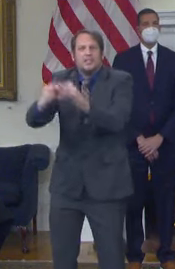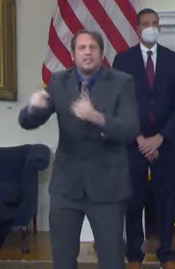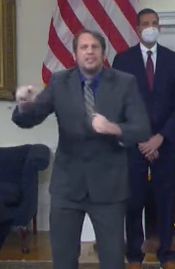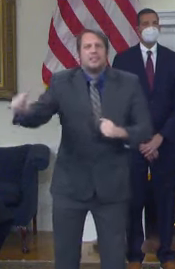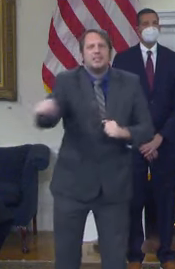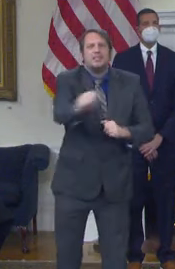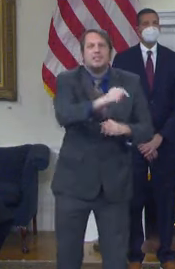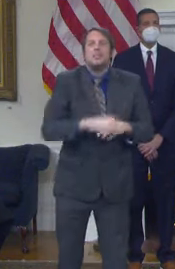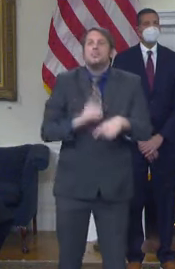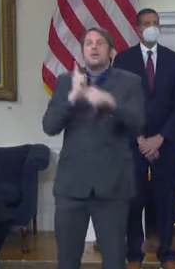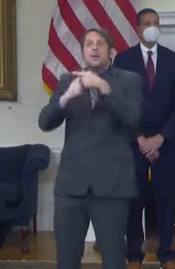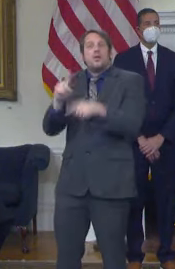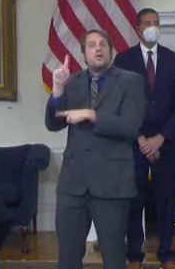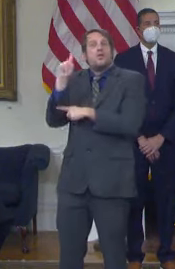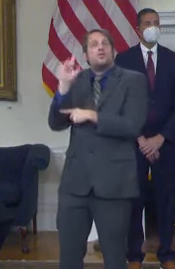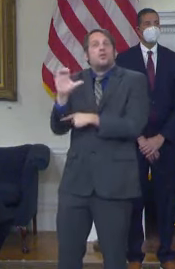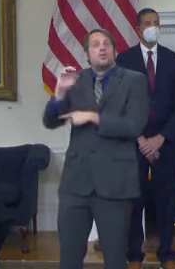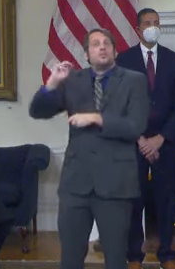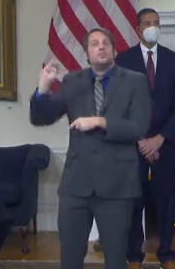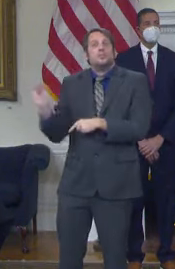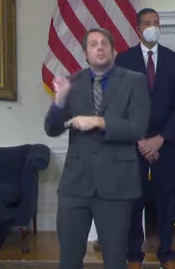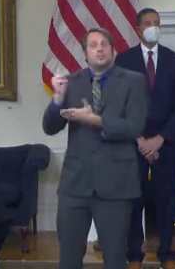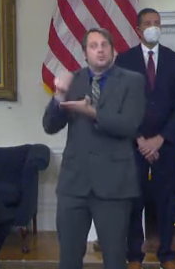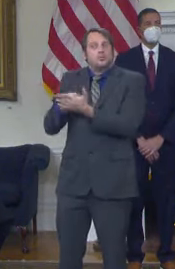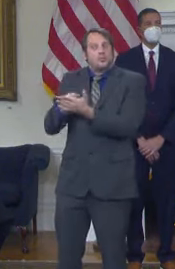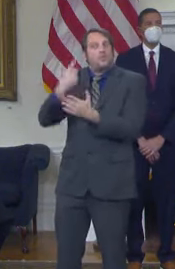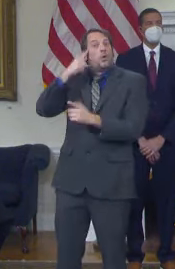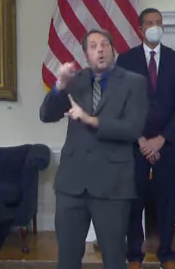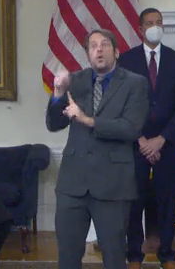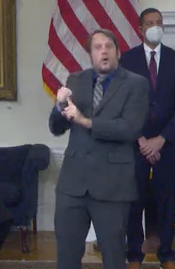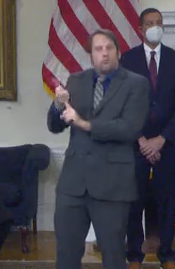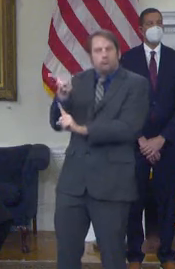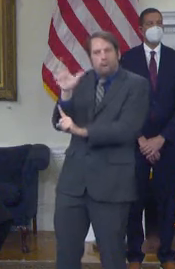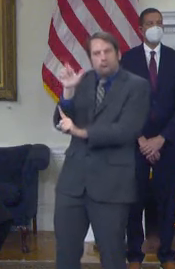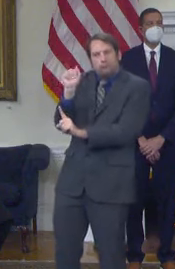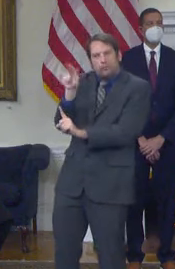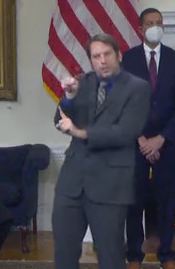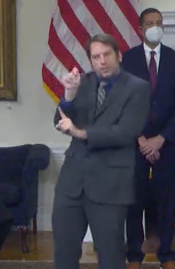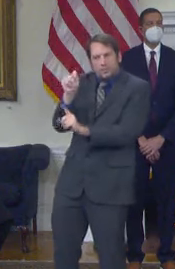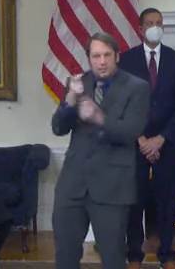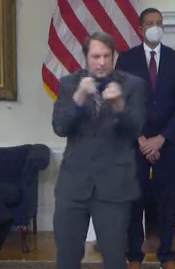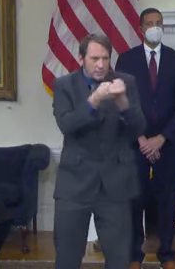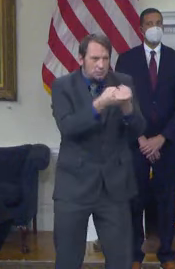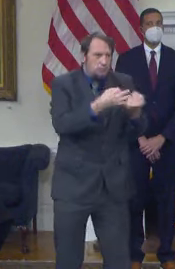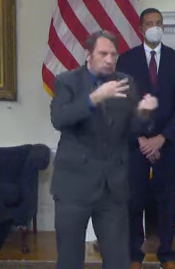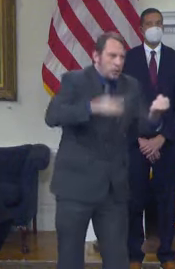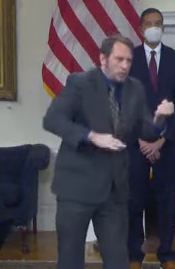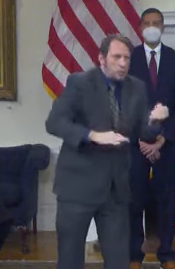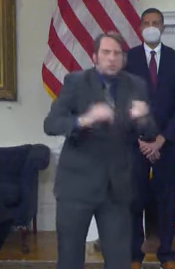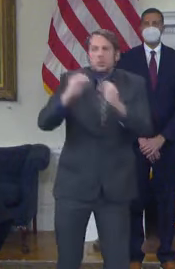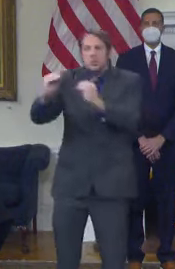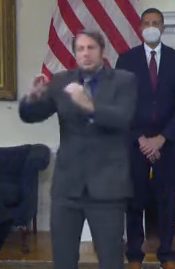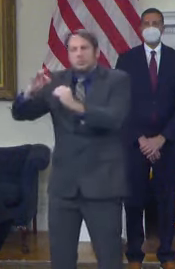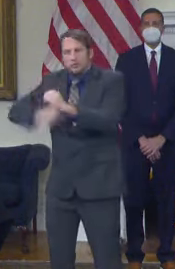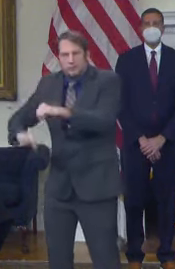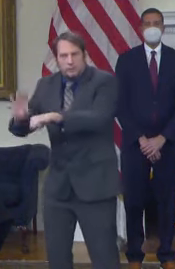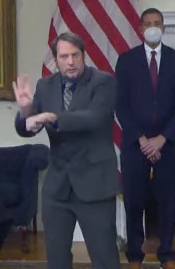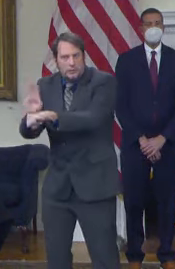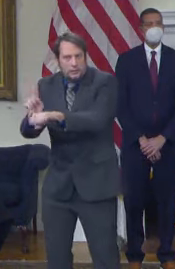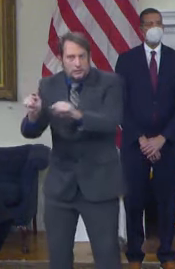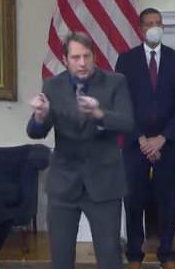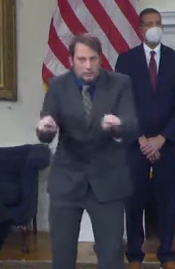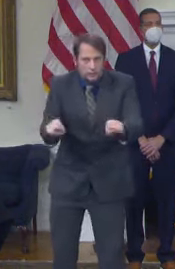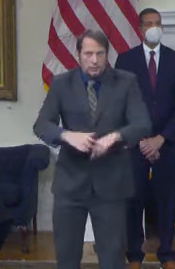order to have a real lifeline to those hardest-hit people who were struggling to get by, and small businesses